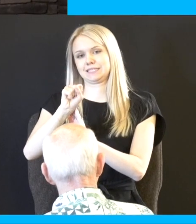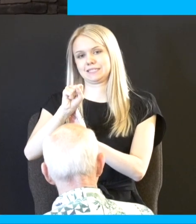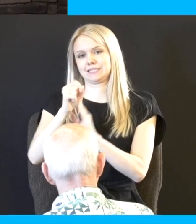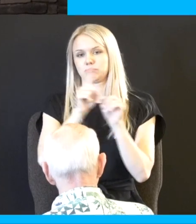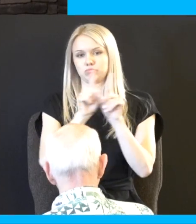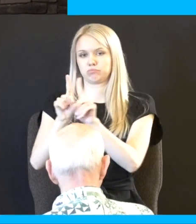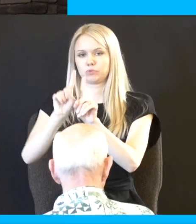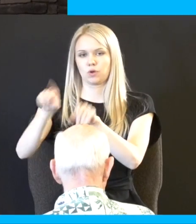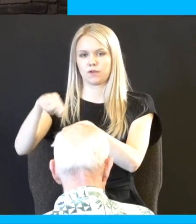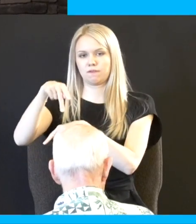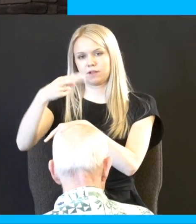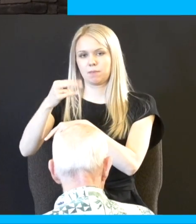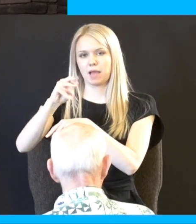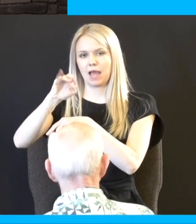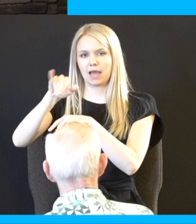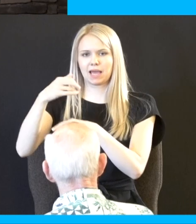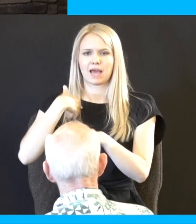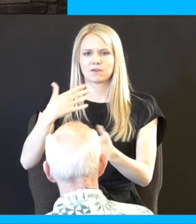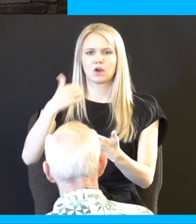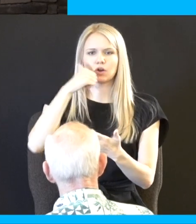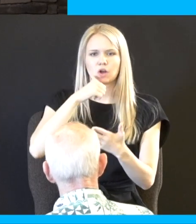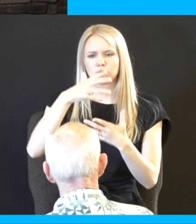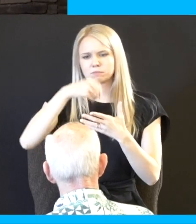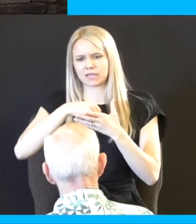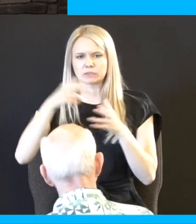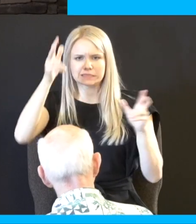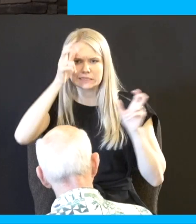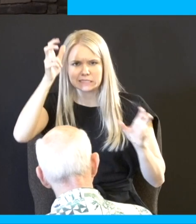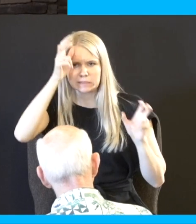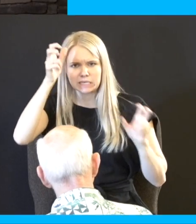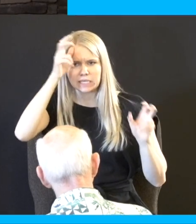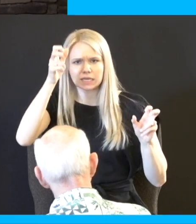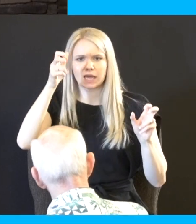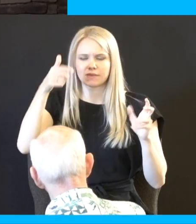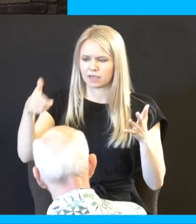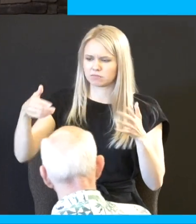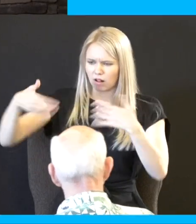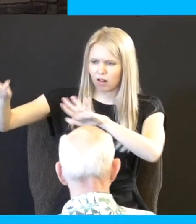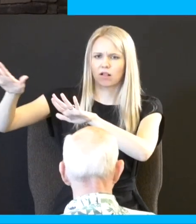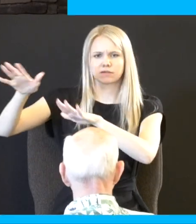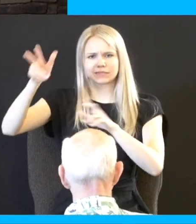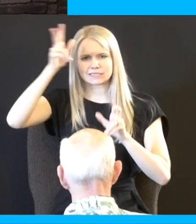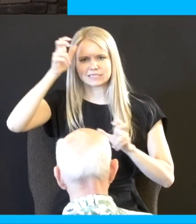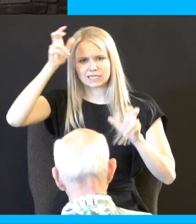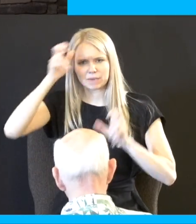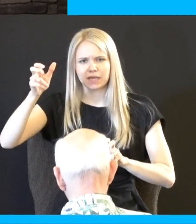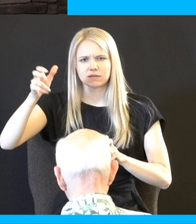getting saved as demonically possessed girls following them around finally Paul delivers her of the demon people get upset who own her they've lost the ability to get some